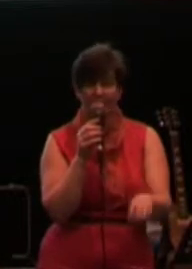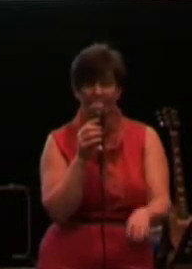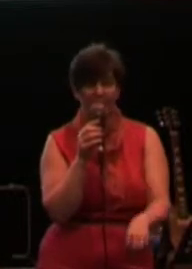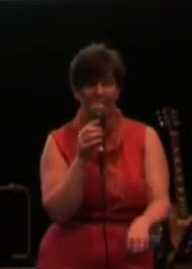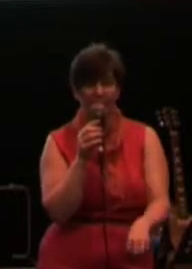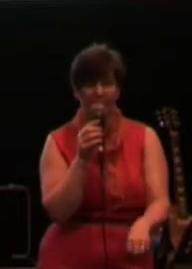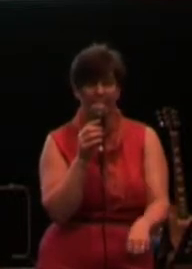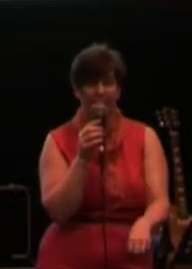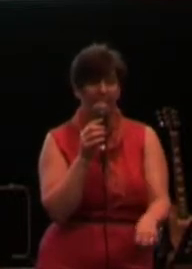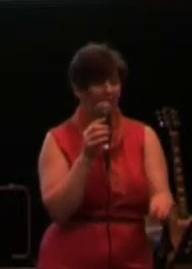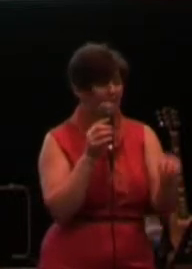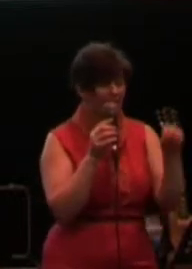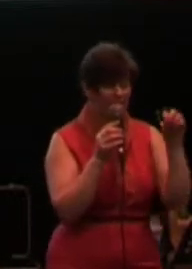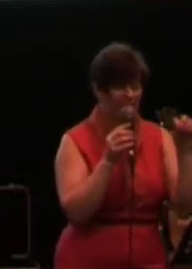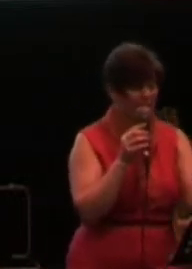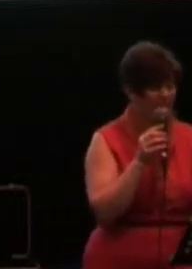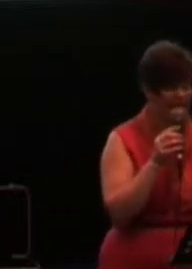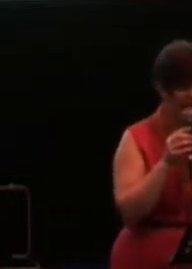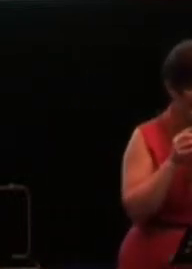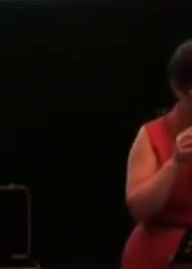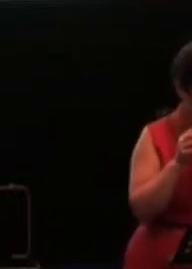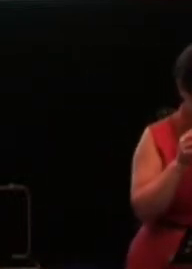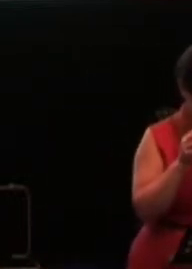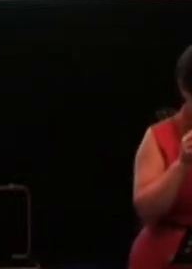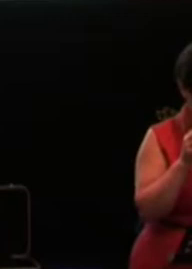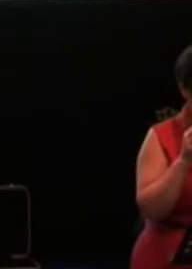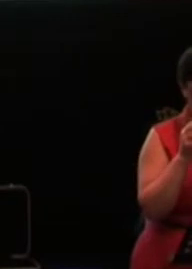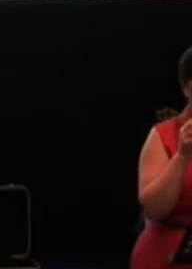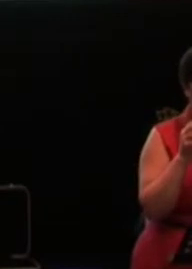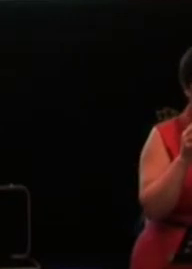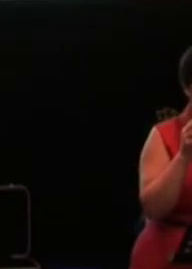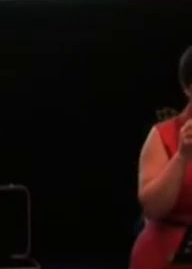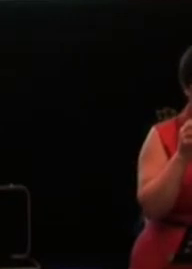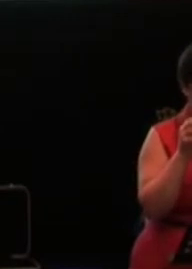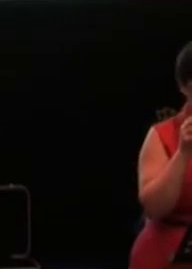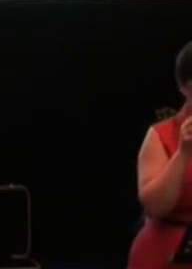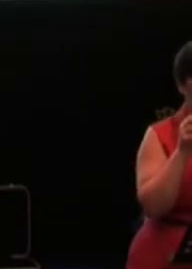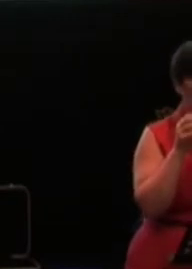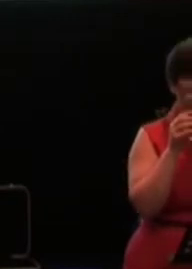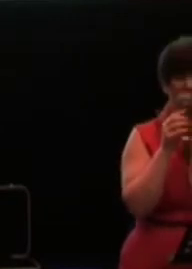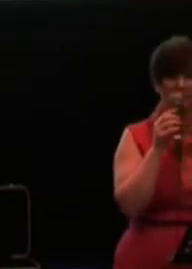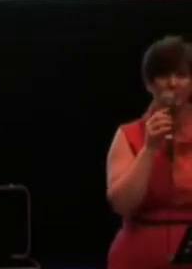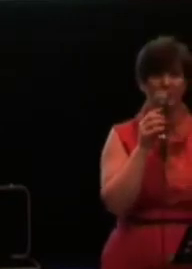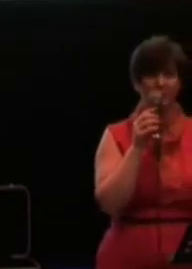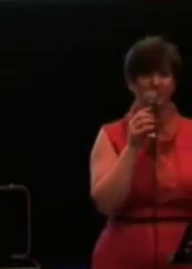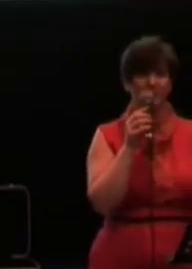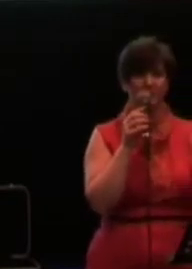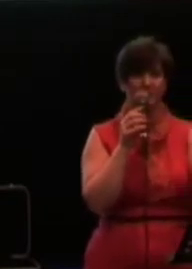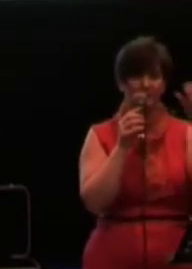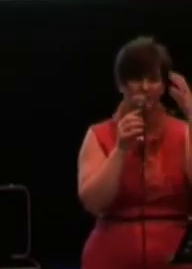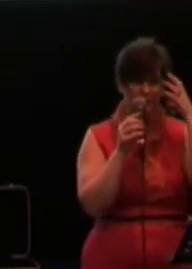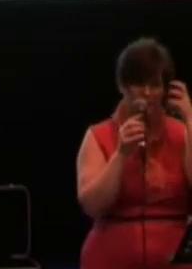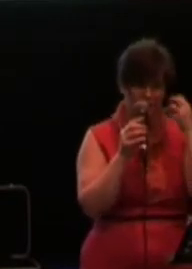miraculous way. And you know, he wants to deliver you out of situations.